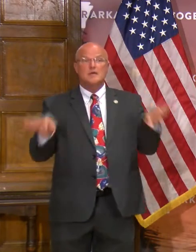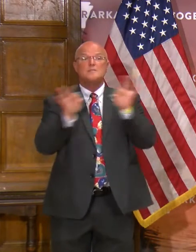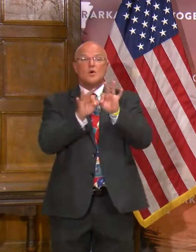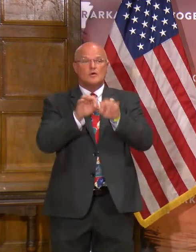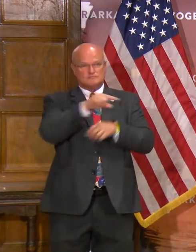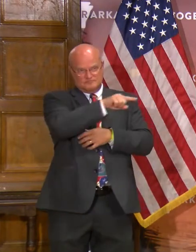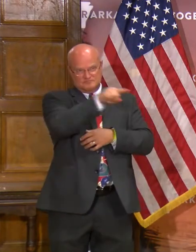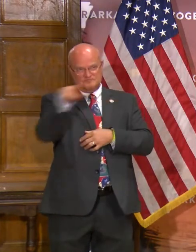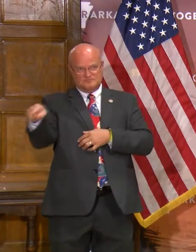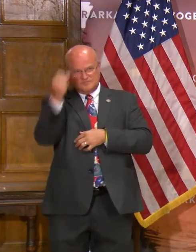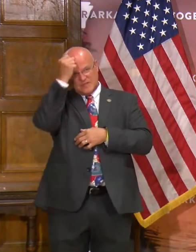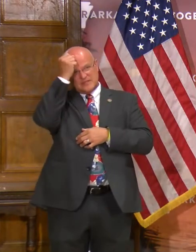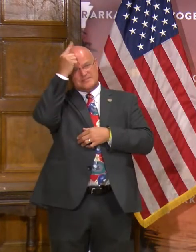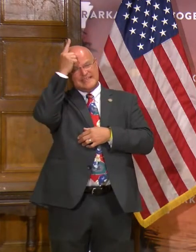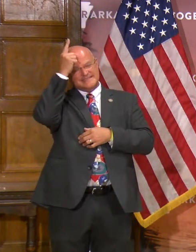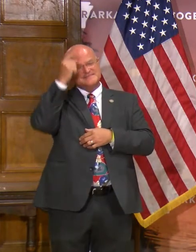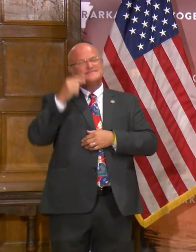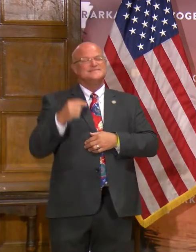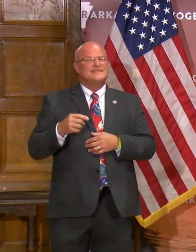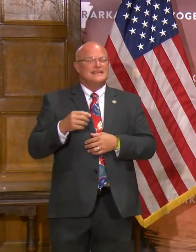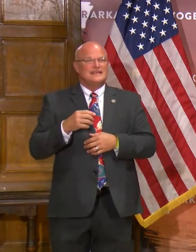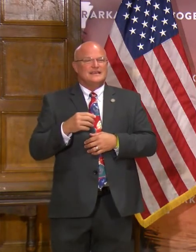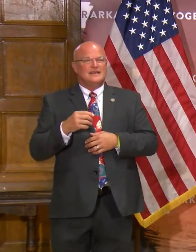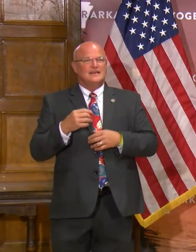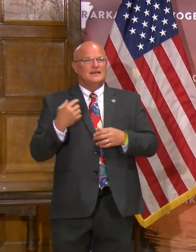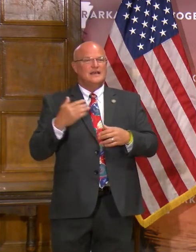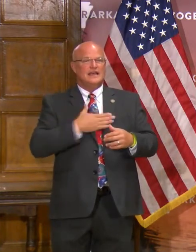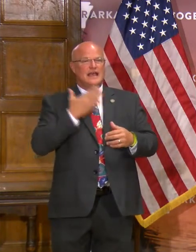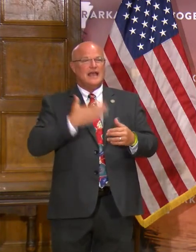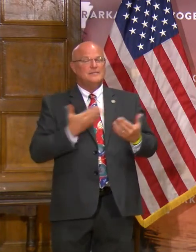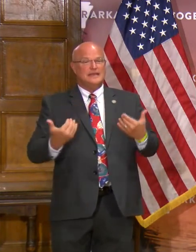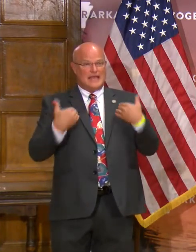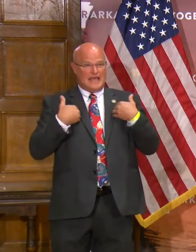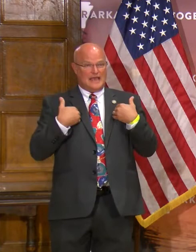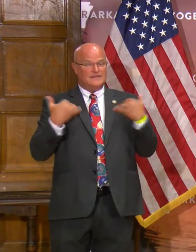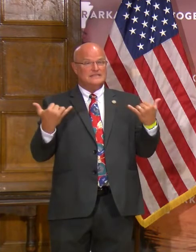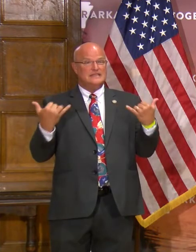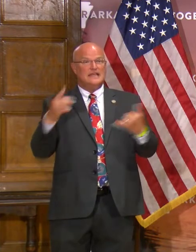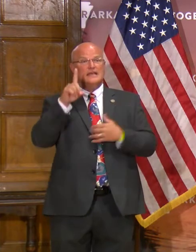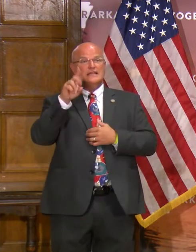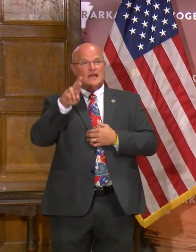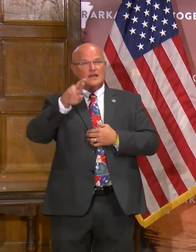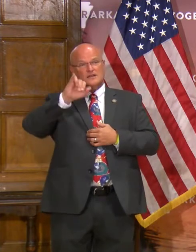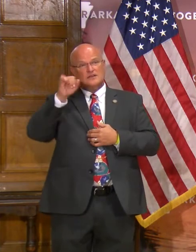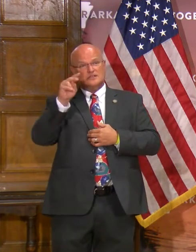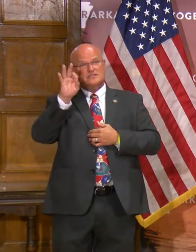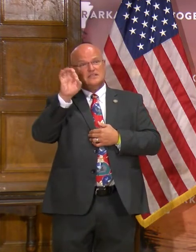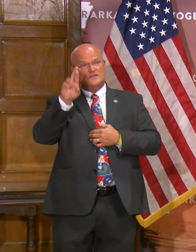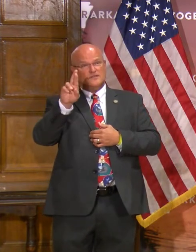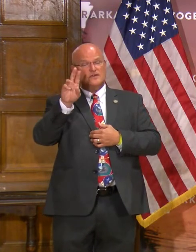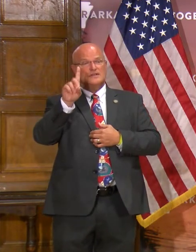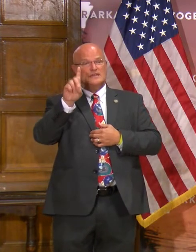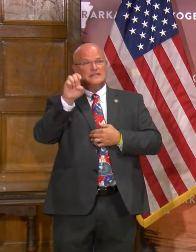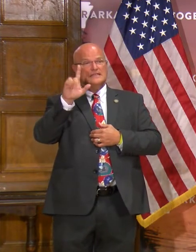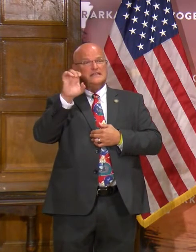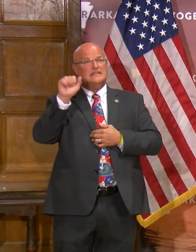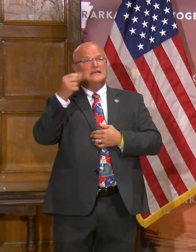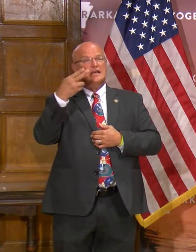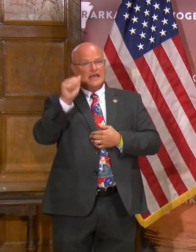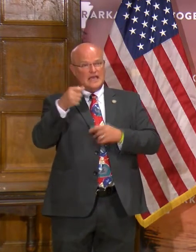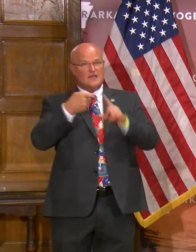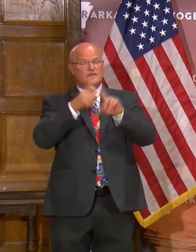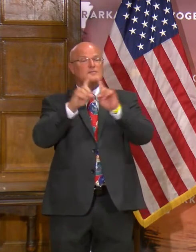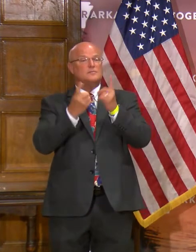everyone to receive. I'm glad to be joined by Dr. Jennifer Dillehay of the Department of Health.